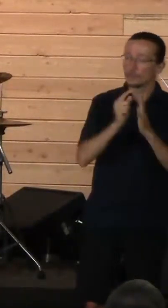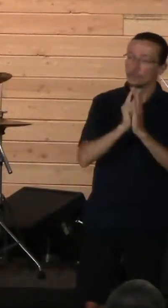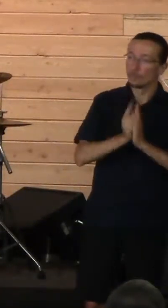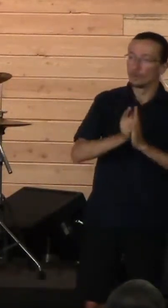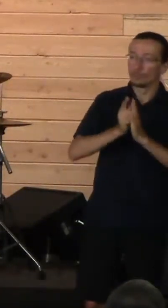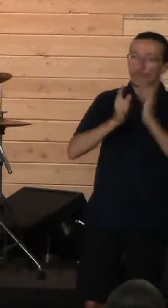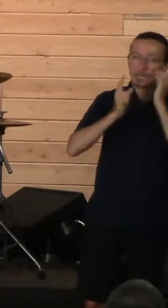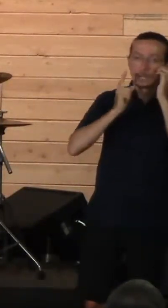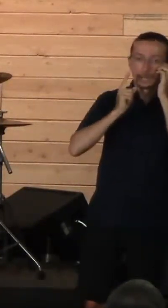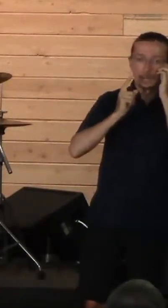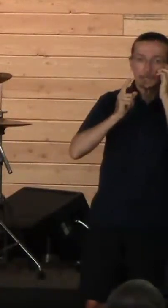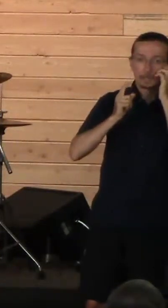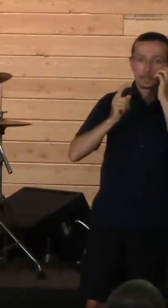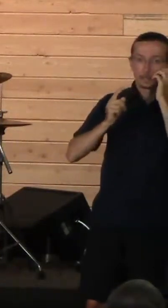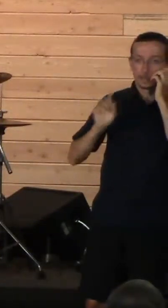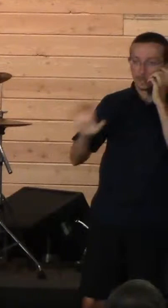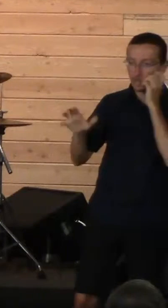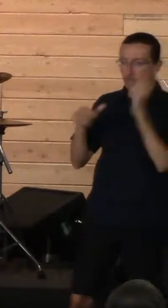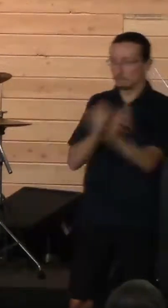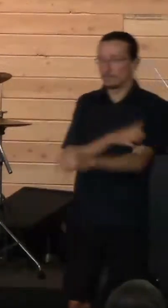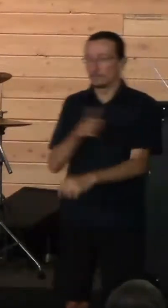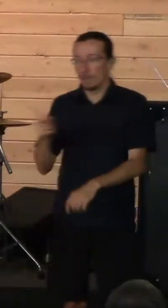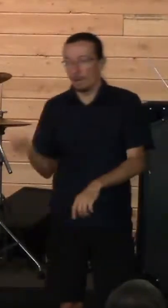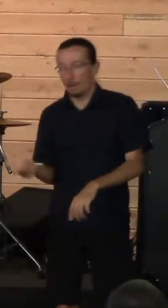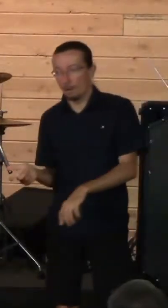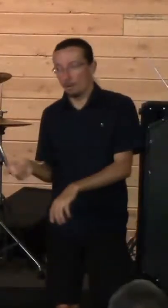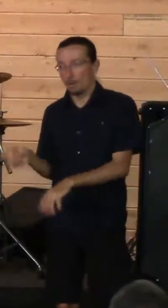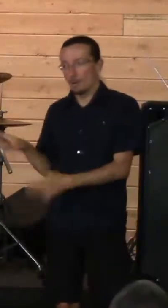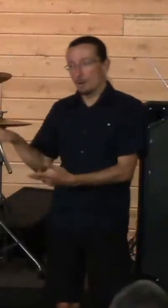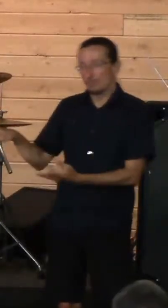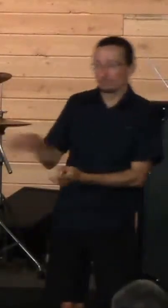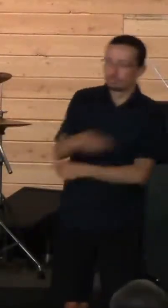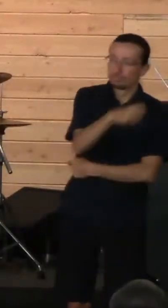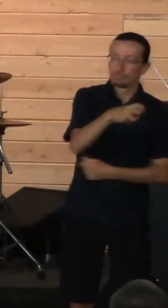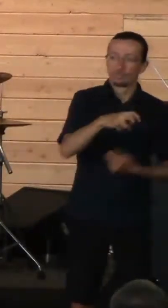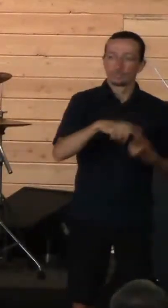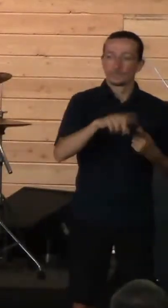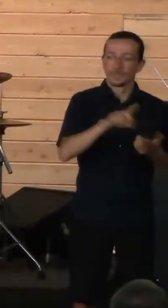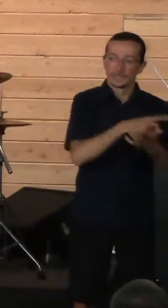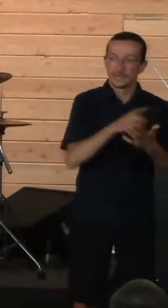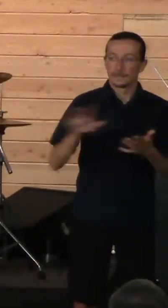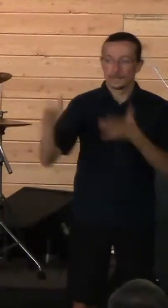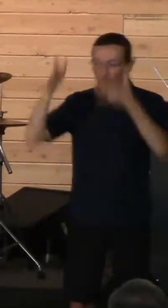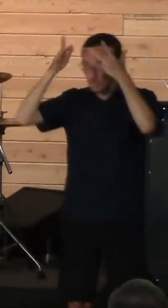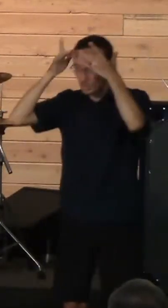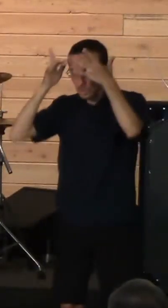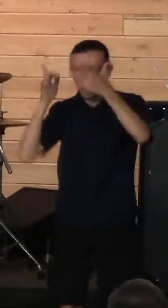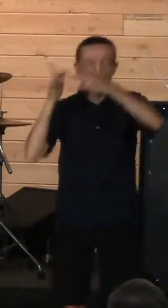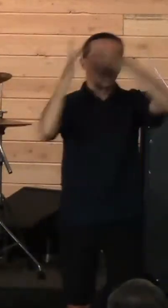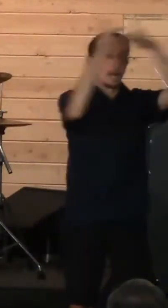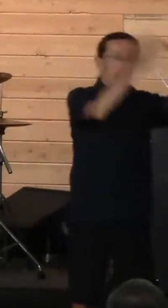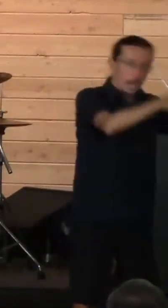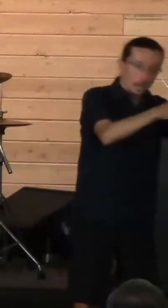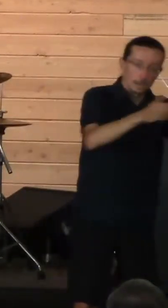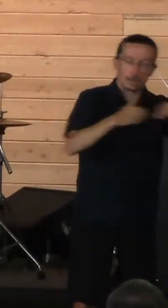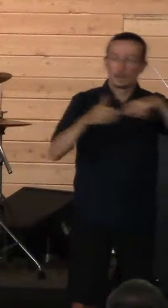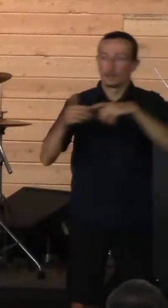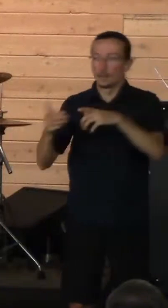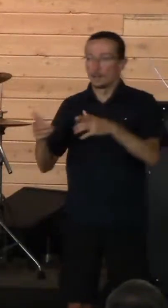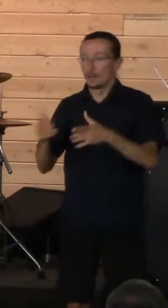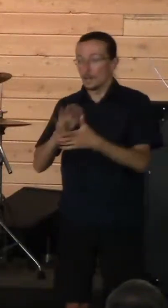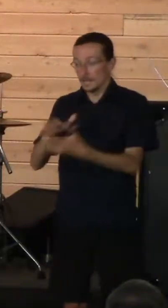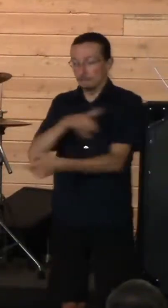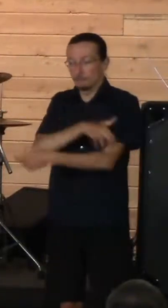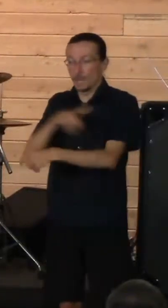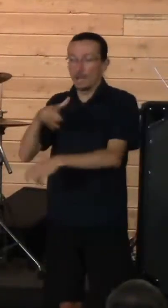his throne on to David and hand over the crown. And then, you know, Saul would be able